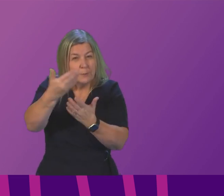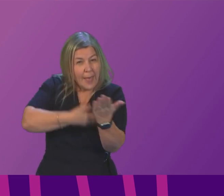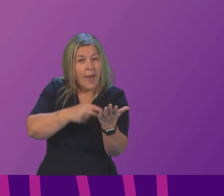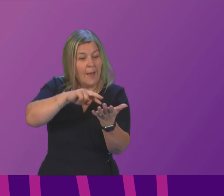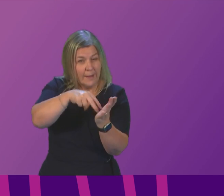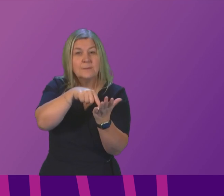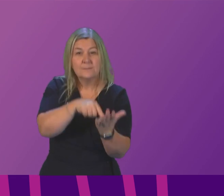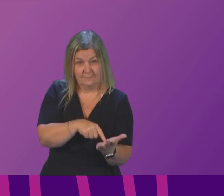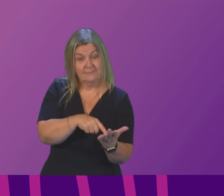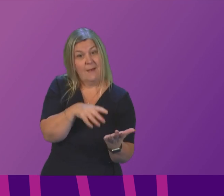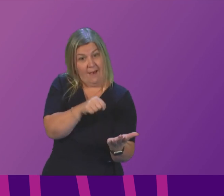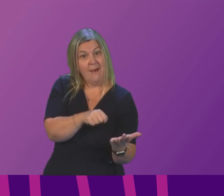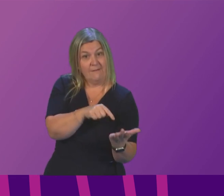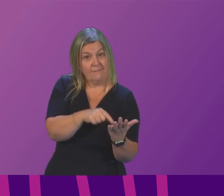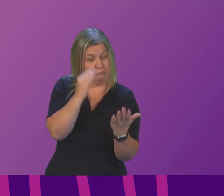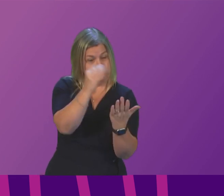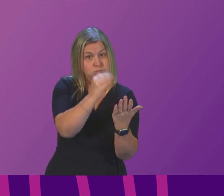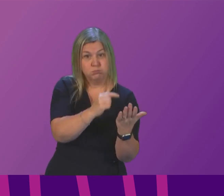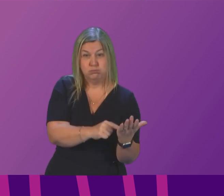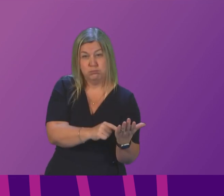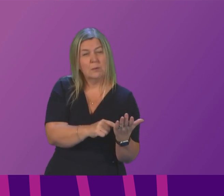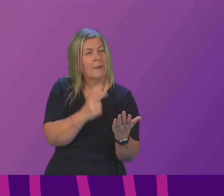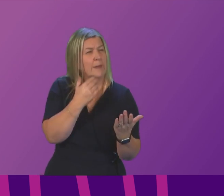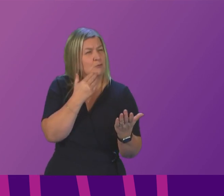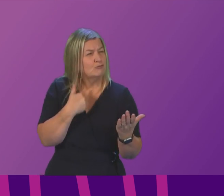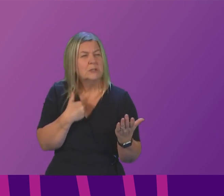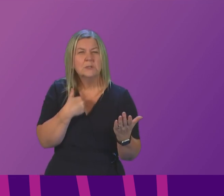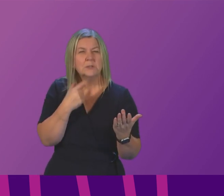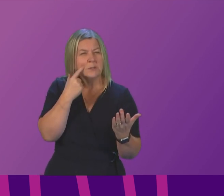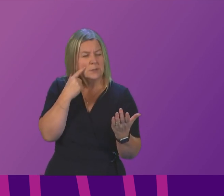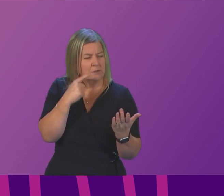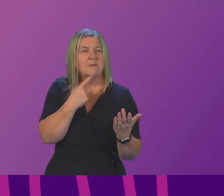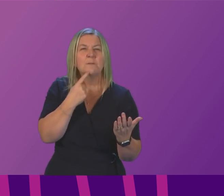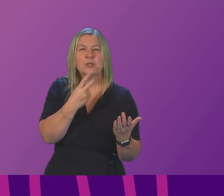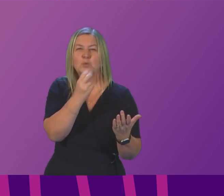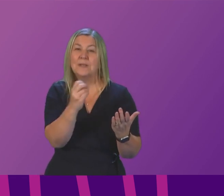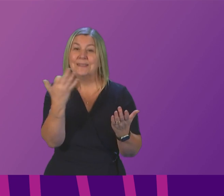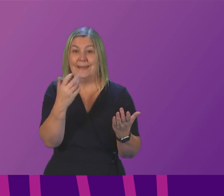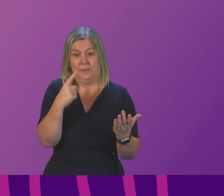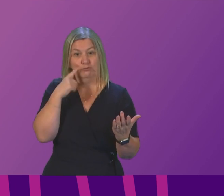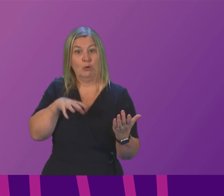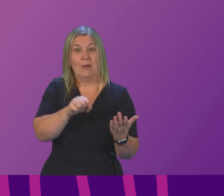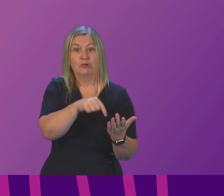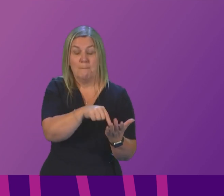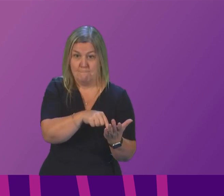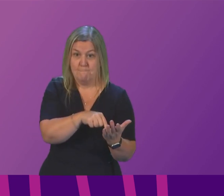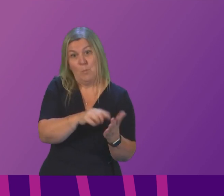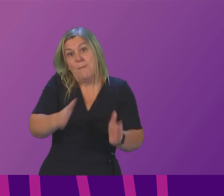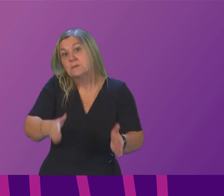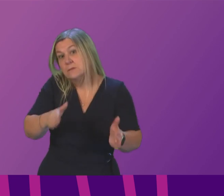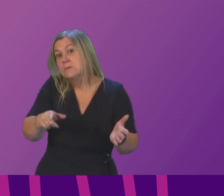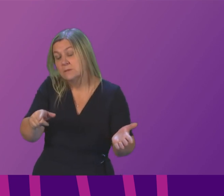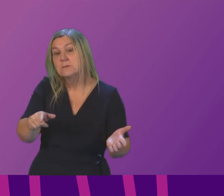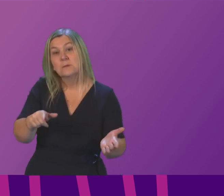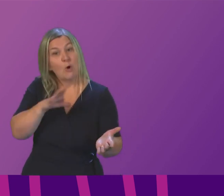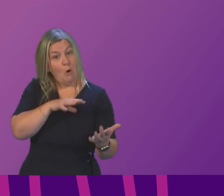was published last week the most recent target of course was 2019 so much of what we are doing to catch up on that which we are legally bound to do